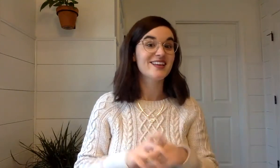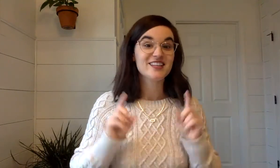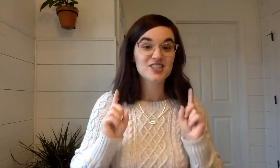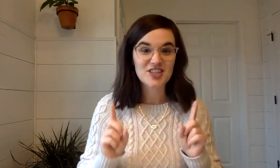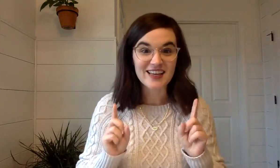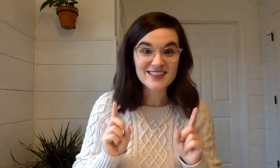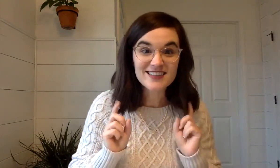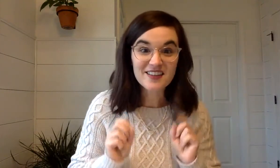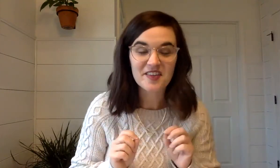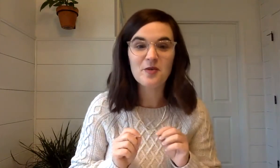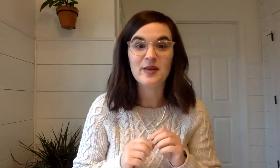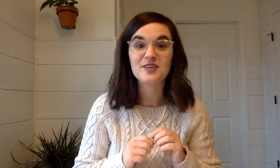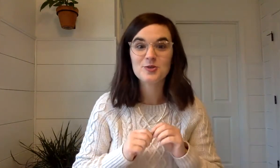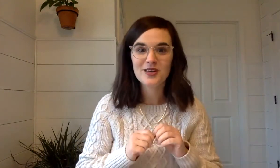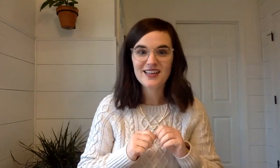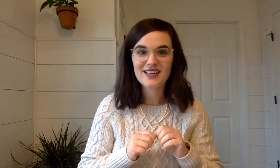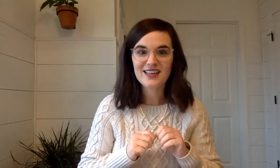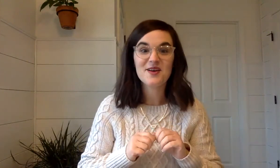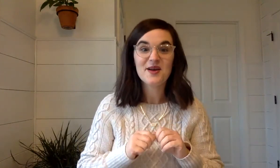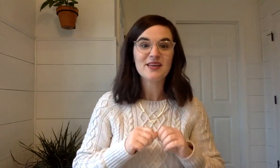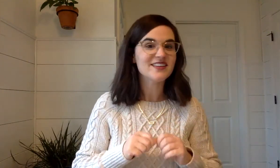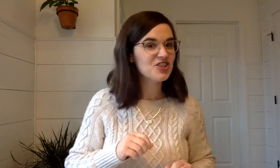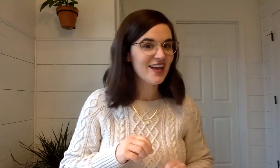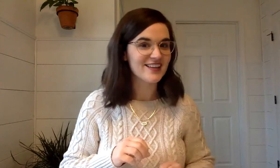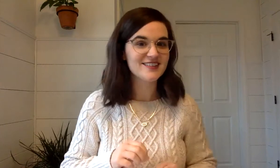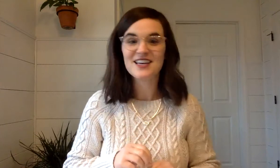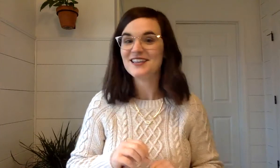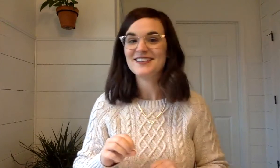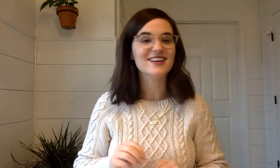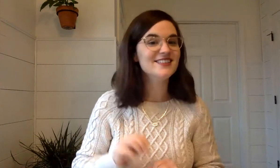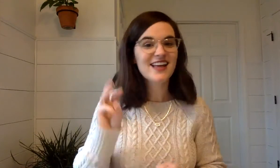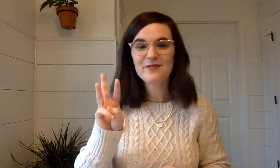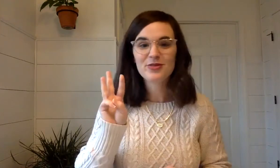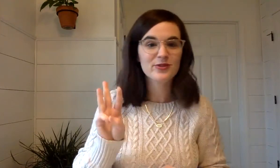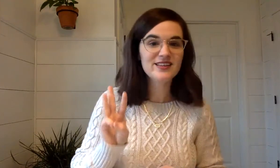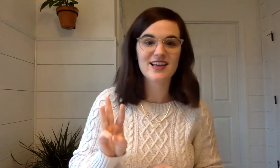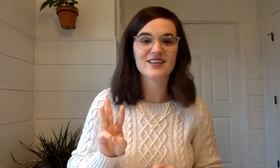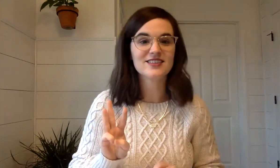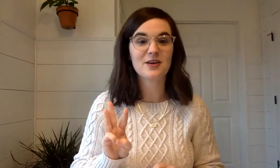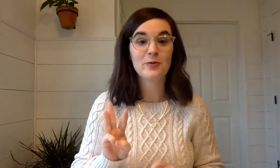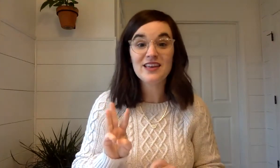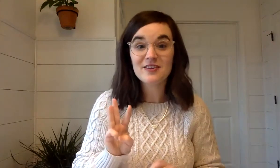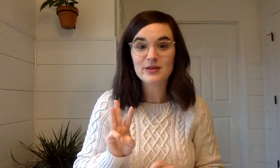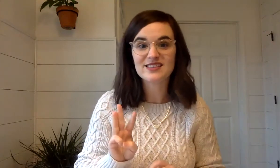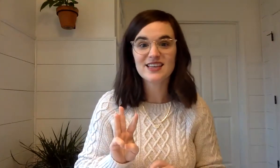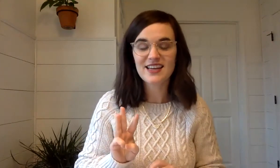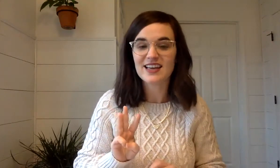Chest is a little bit tricky because chest doesn't have three sounds like we have been studying.